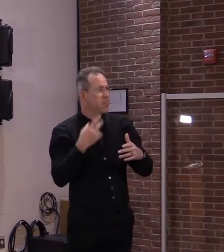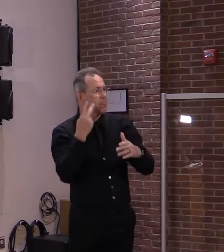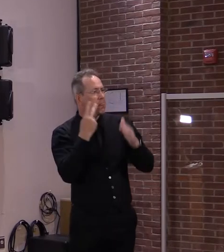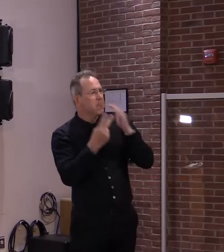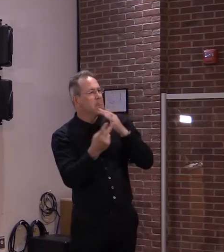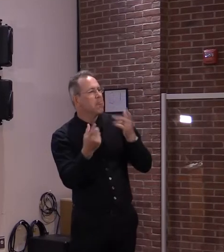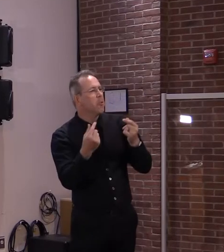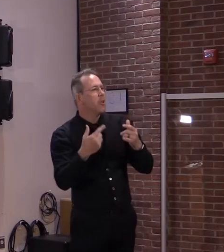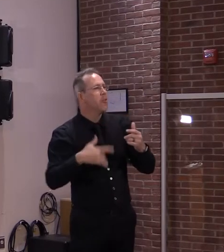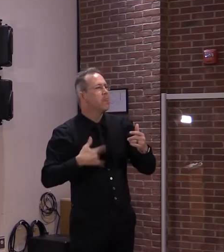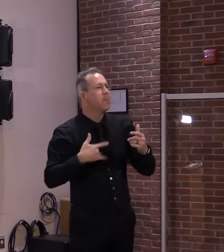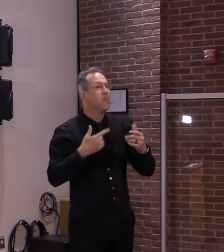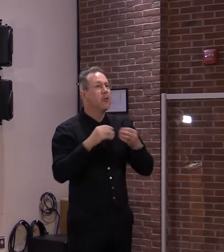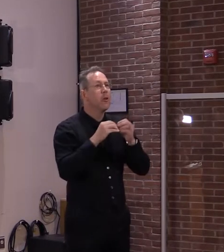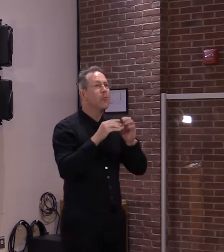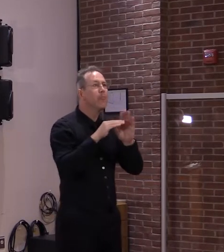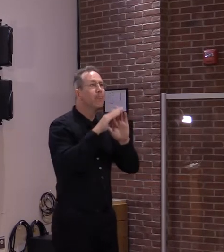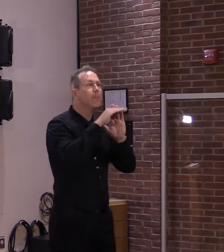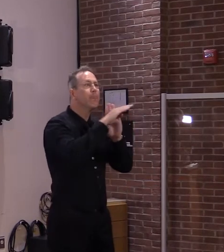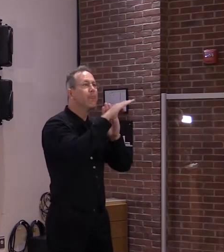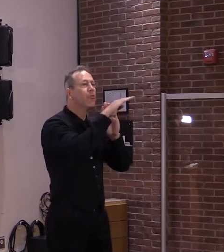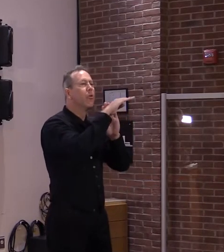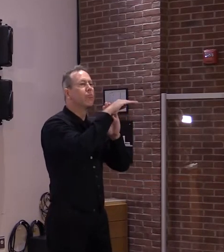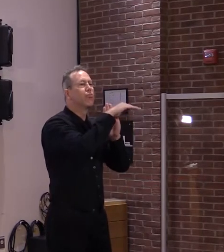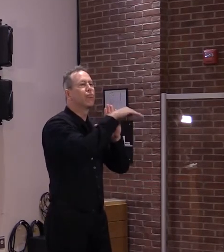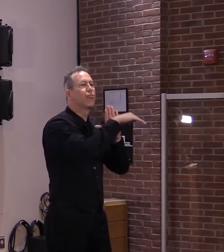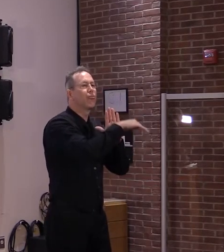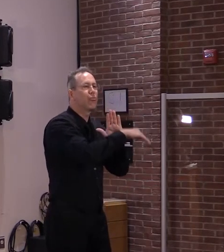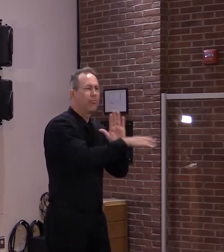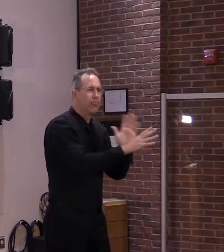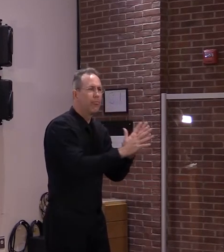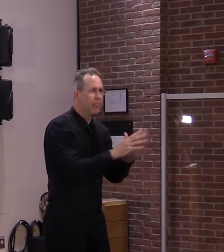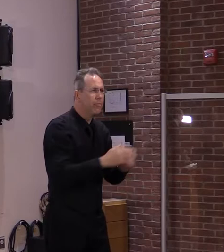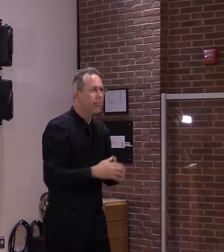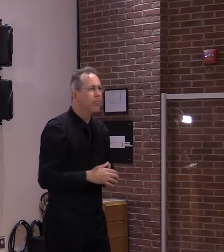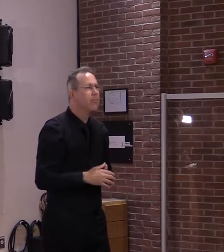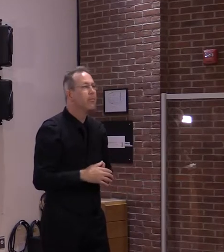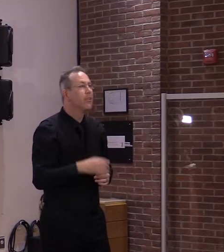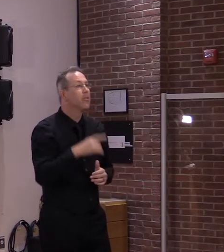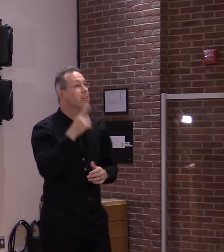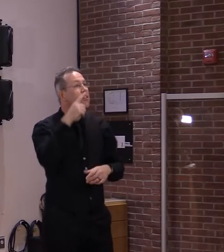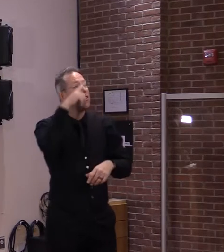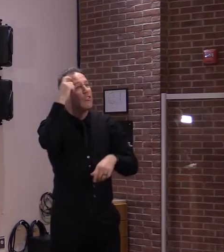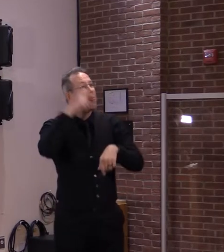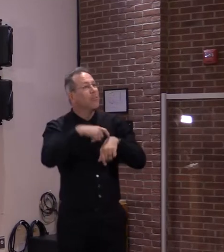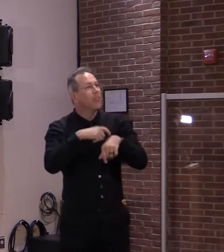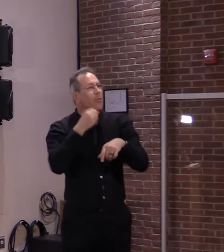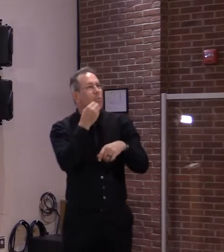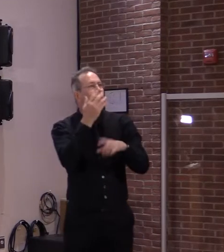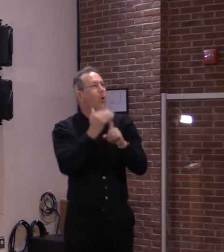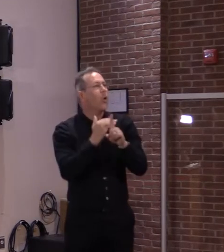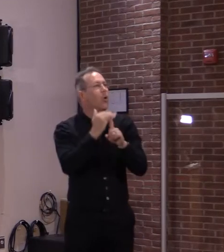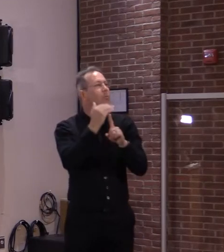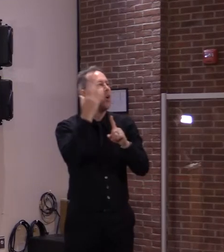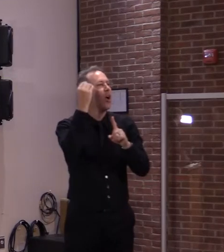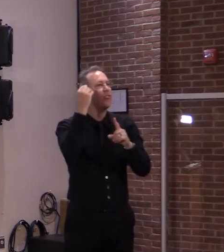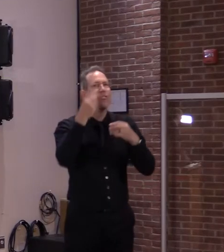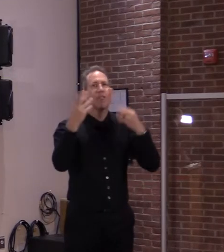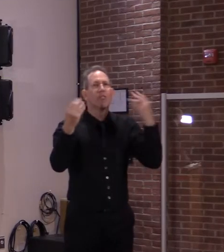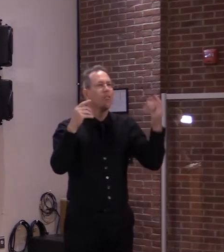we're ending up at a point in time in the summertime when we hope there should be markedly less virus